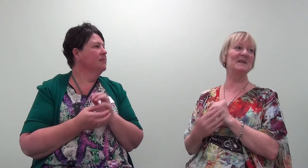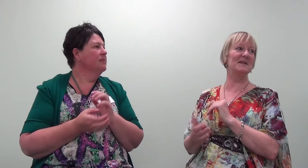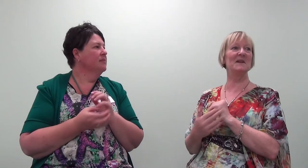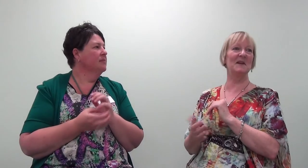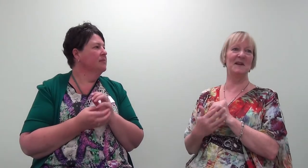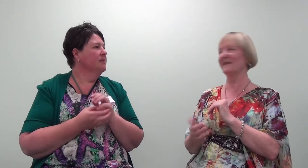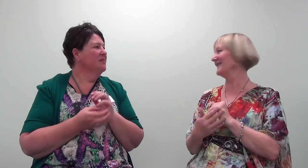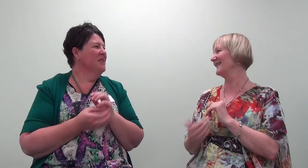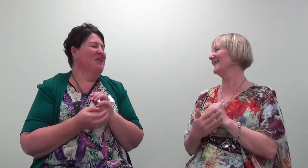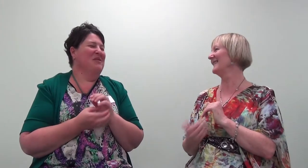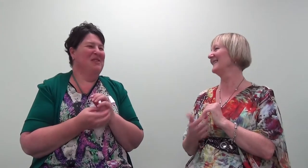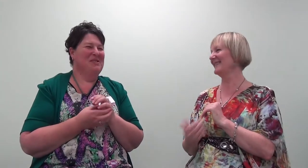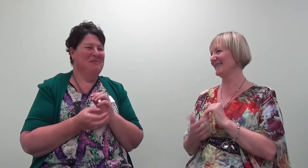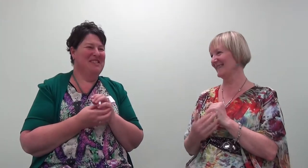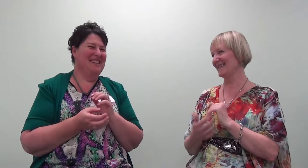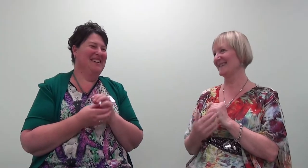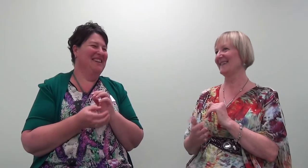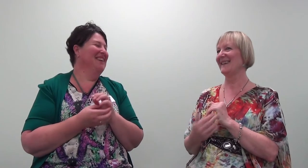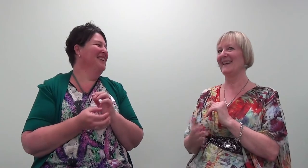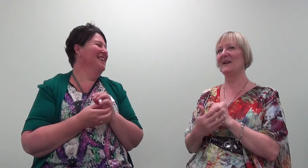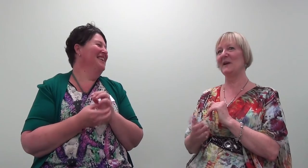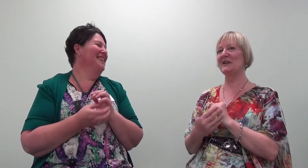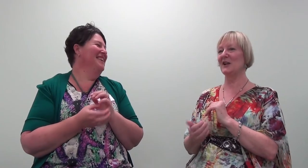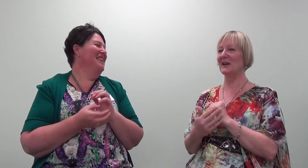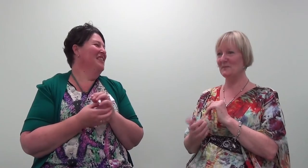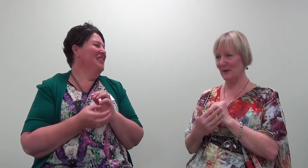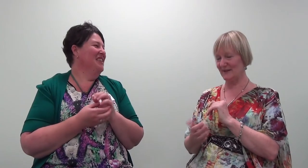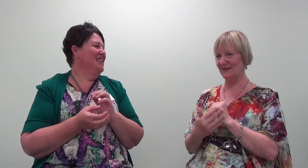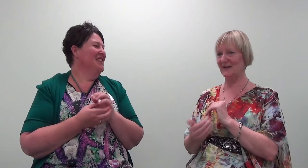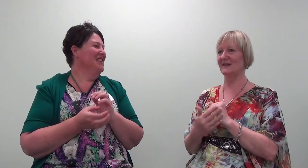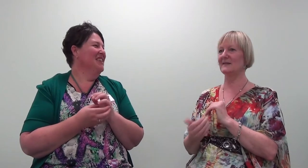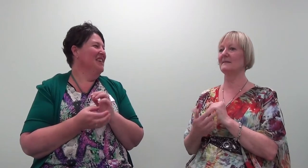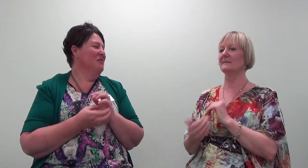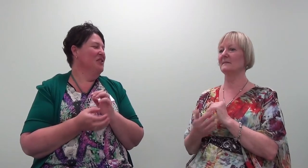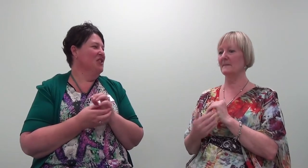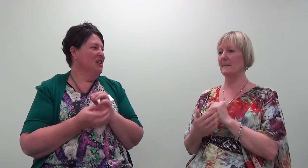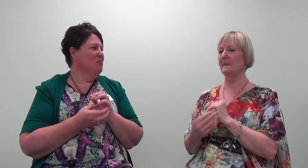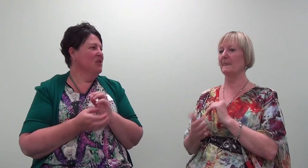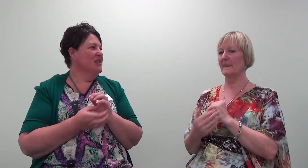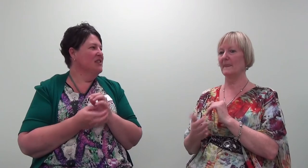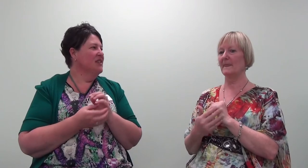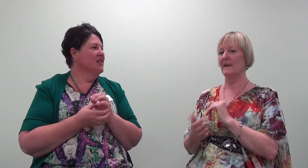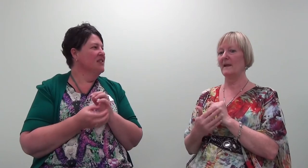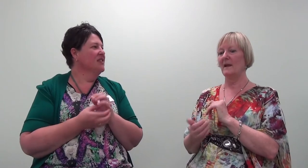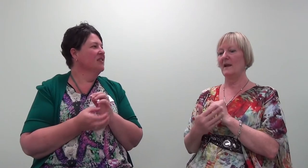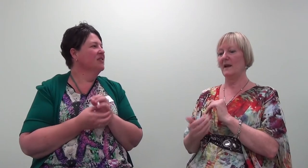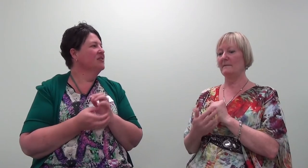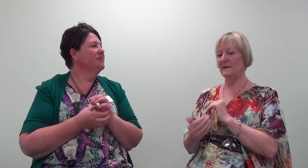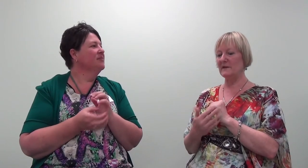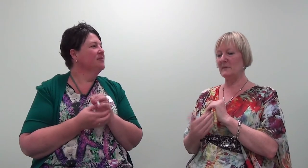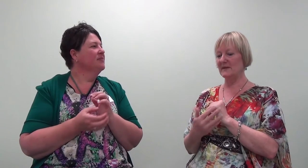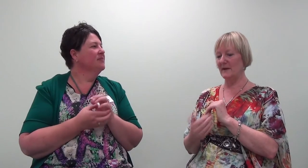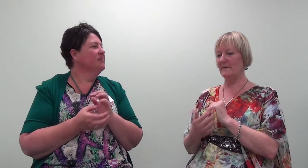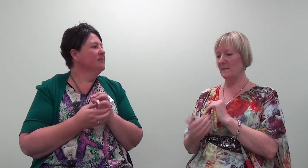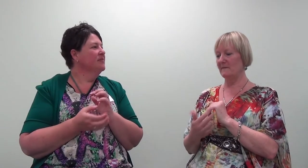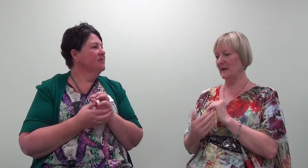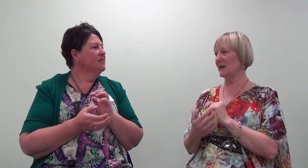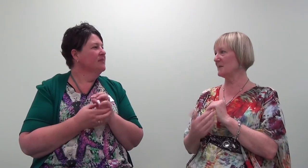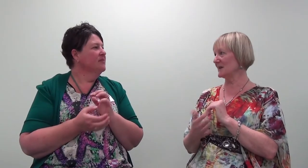me is sitting here. The rest of me is sitting here. And we're gently processing this. And we're gently processing this. And 50% of it, I'm feeling in my